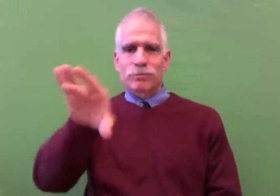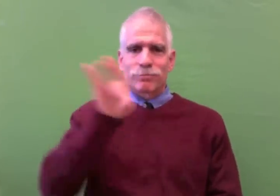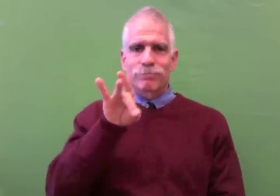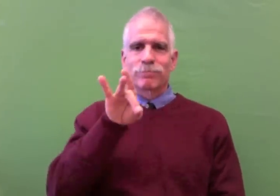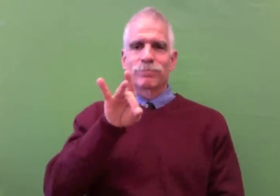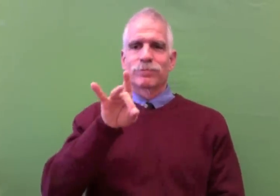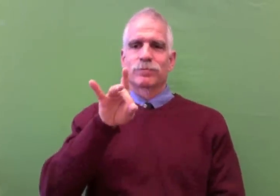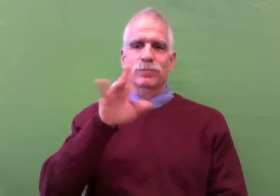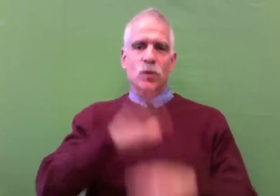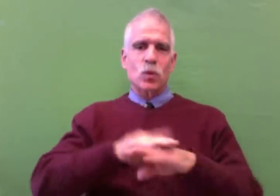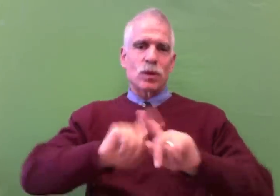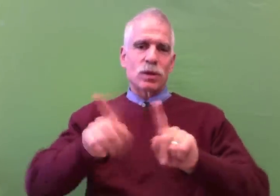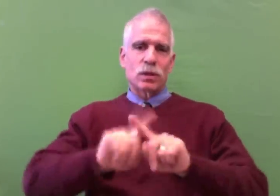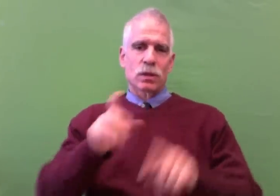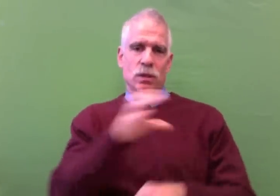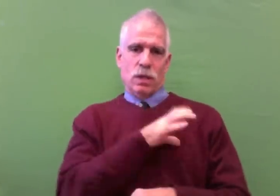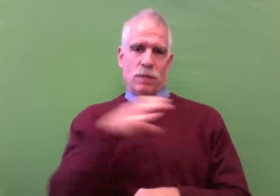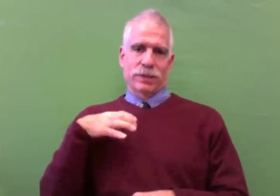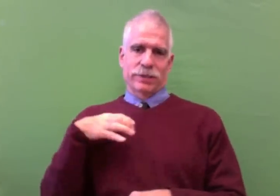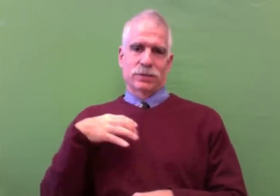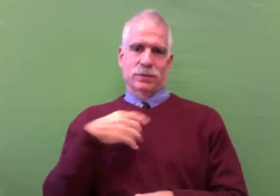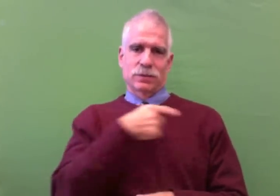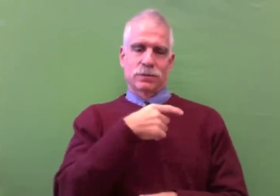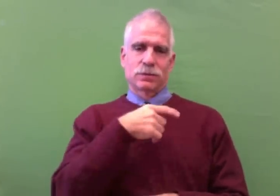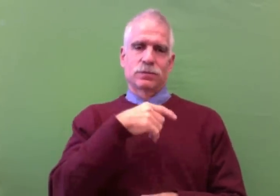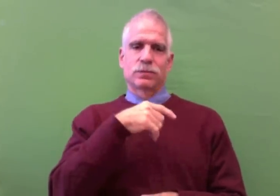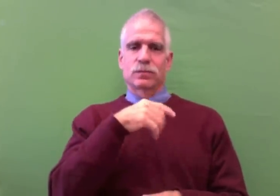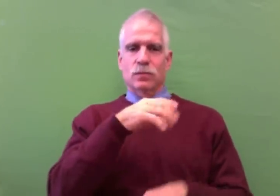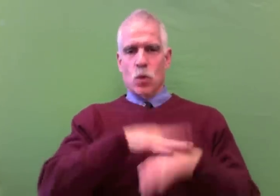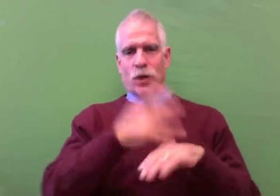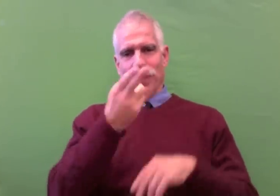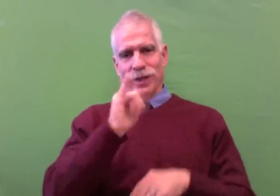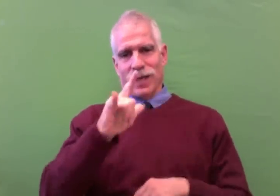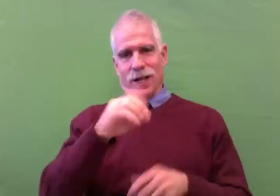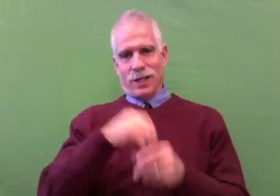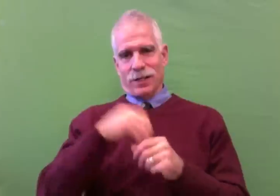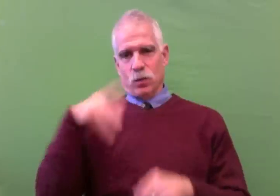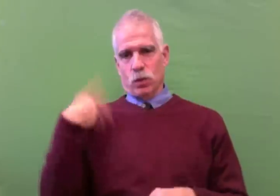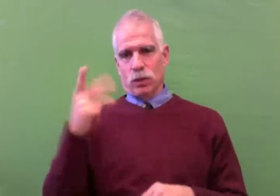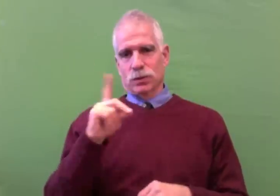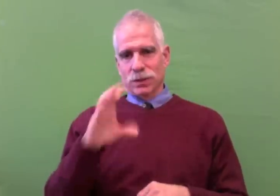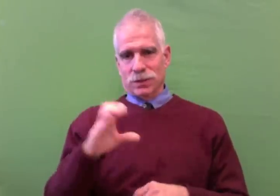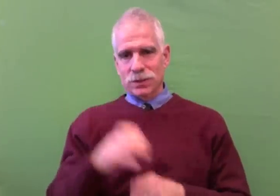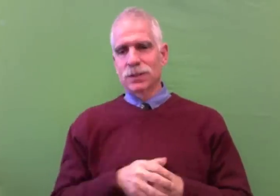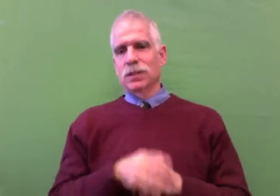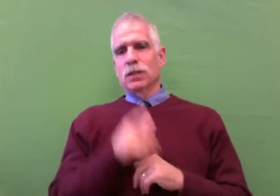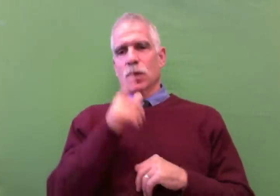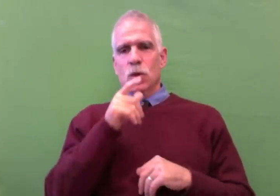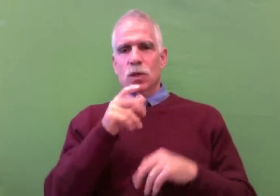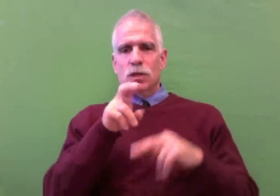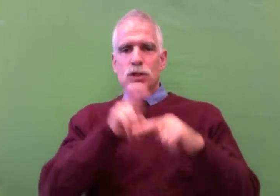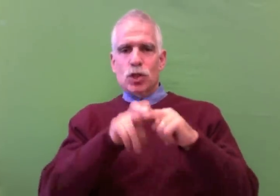will know who has been selected on the various committees serving on the Hill in Washington, D.C.,